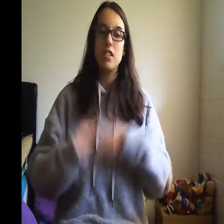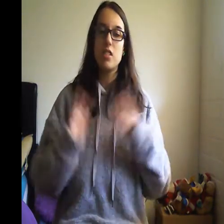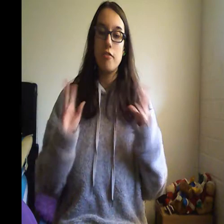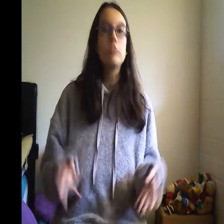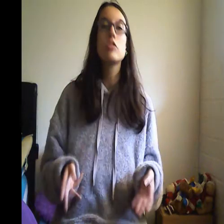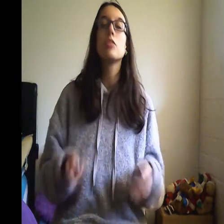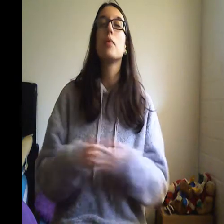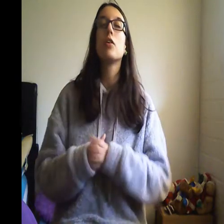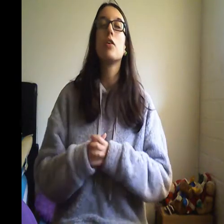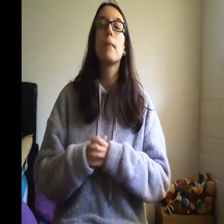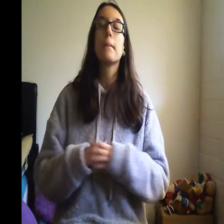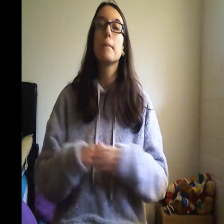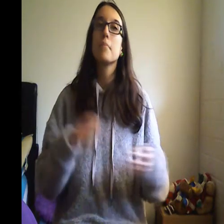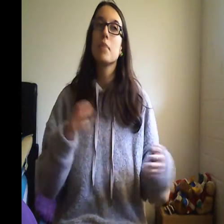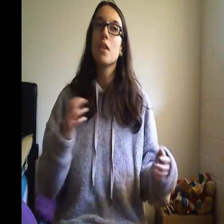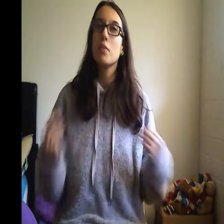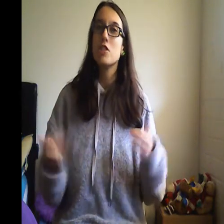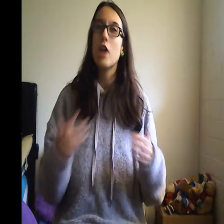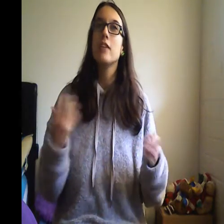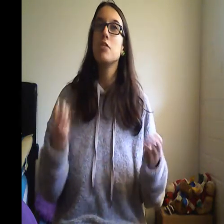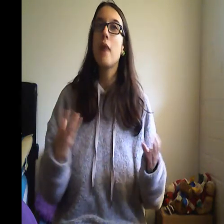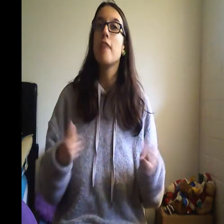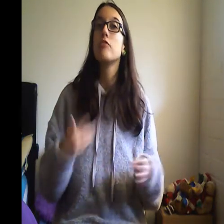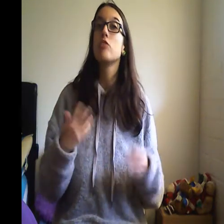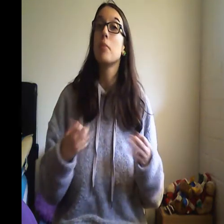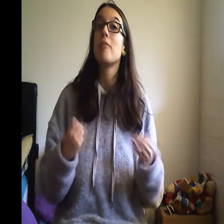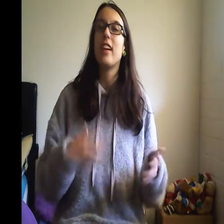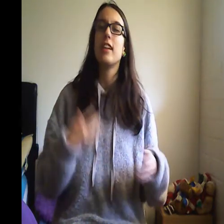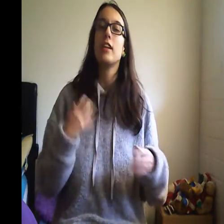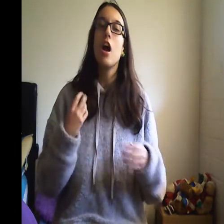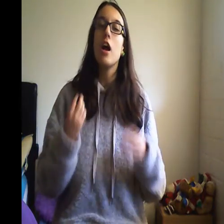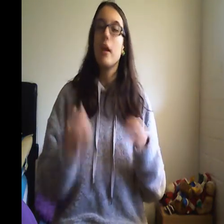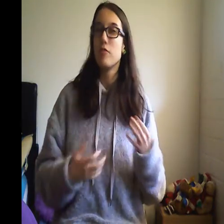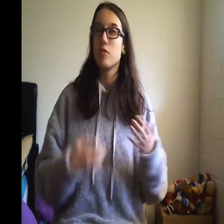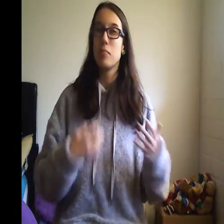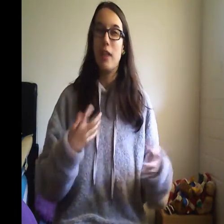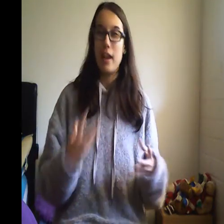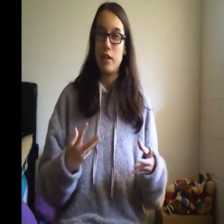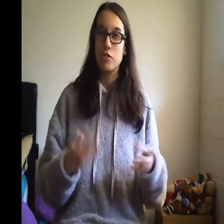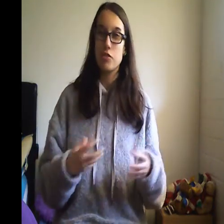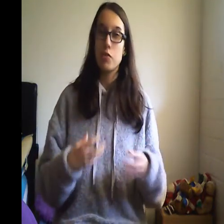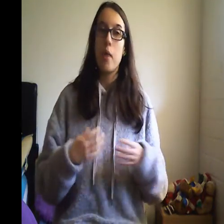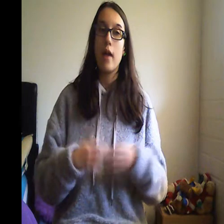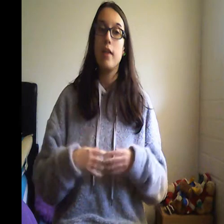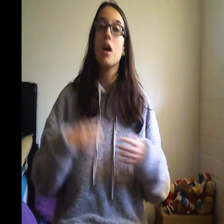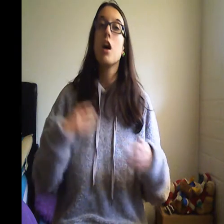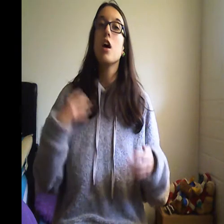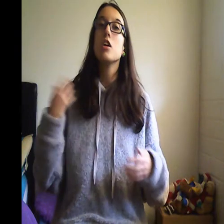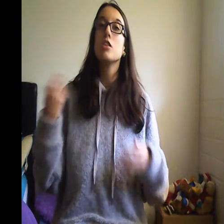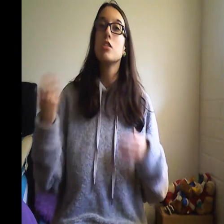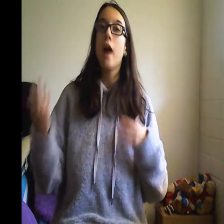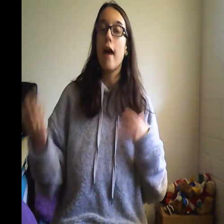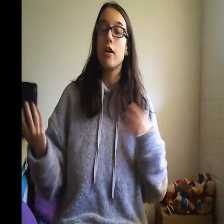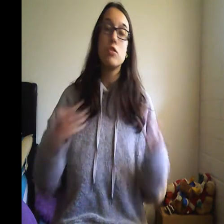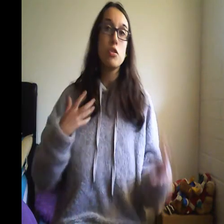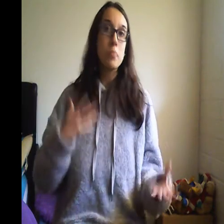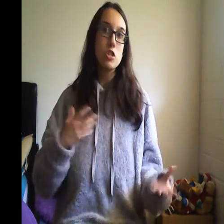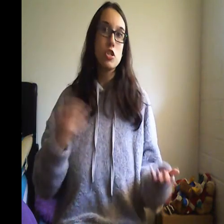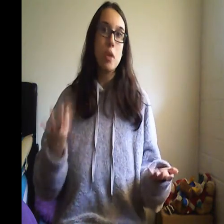durable which i do have trouble finding comfortable handles when i go toothbrush shopping